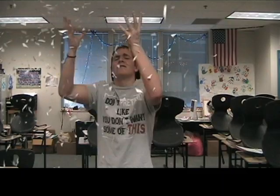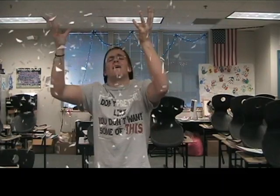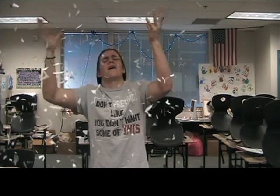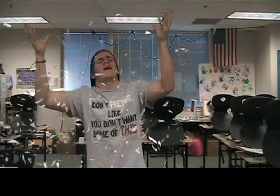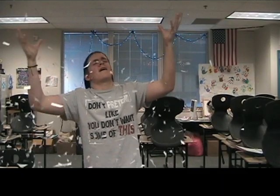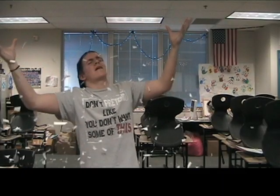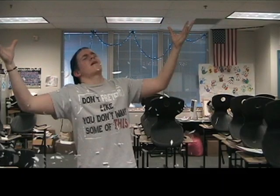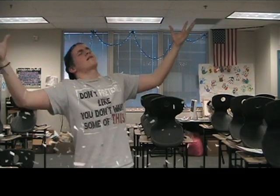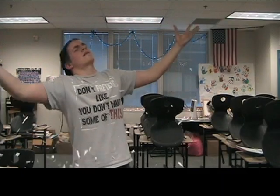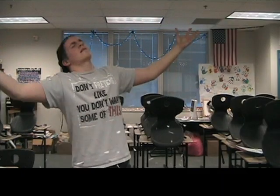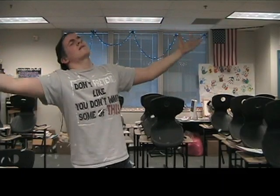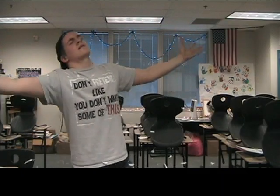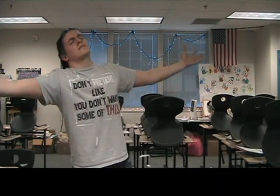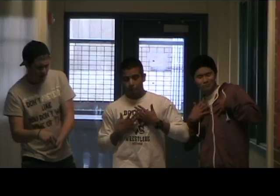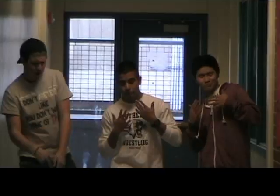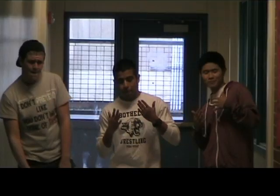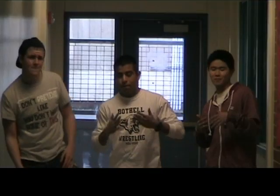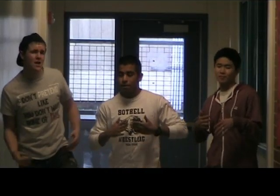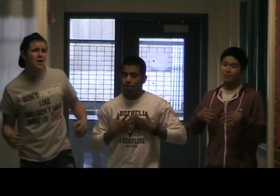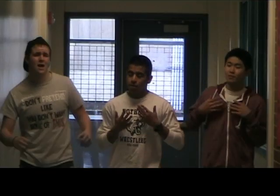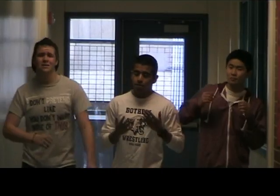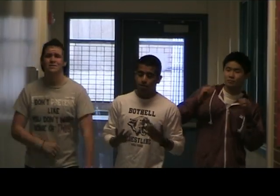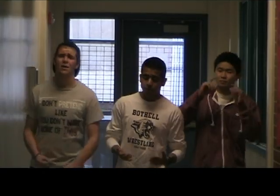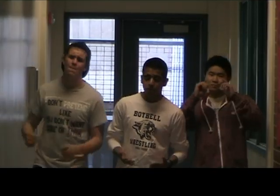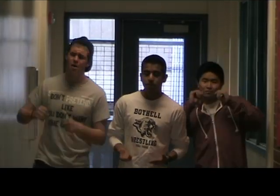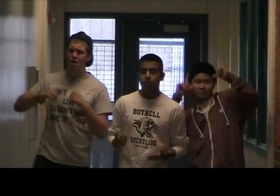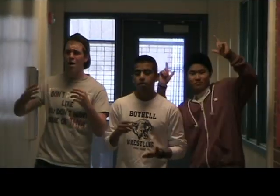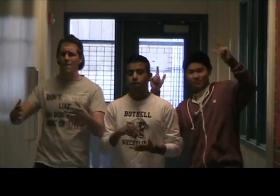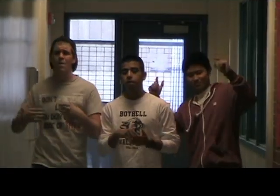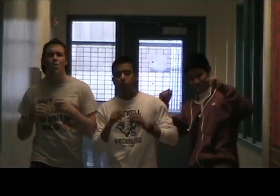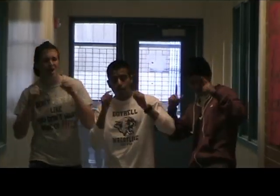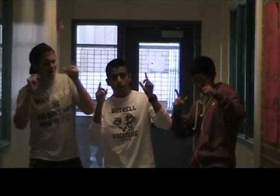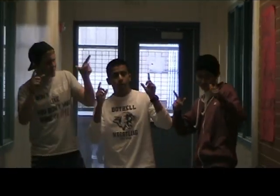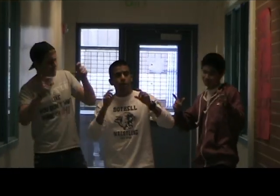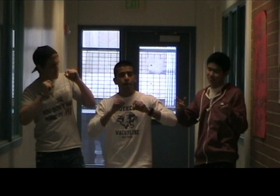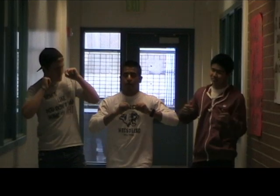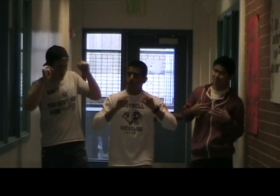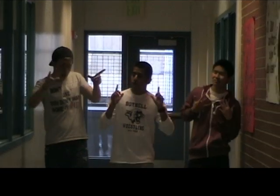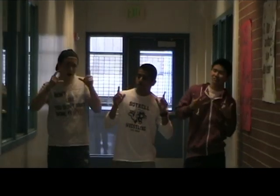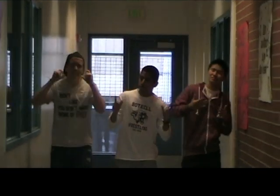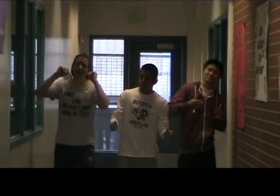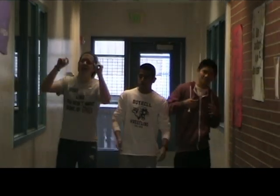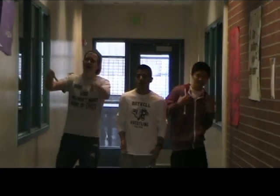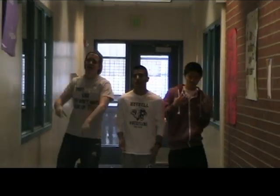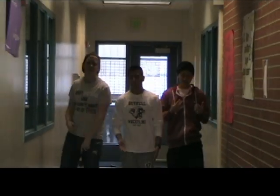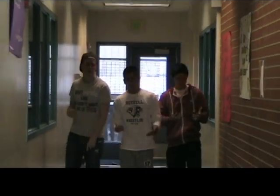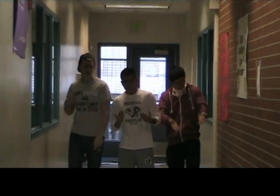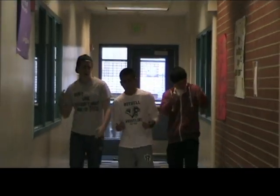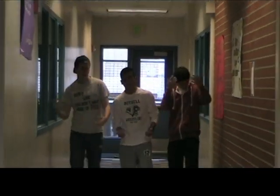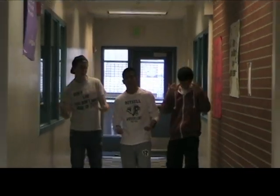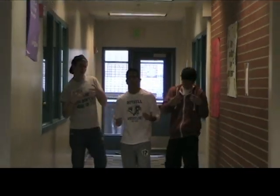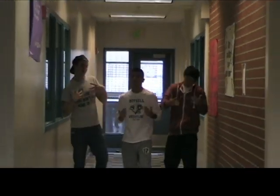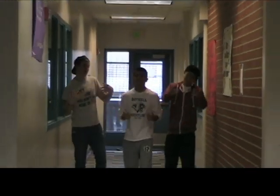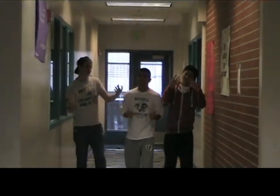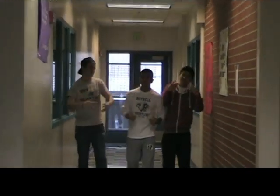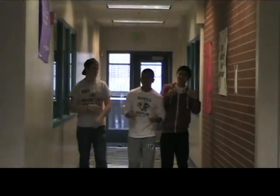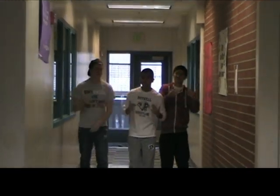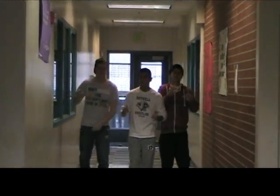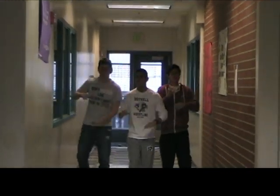with me. Shake it up, shake up the happiness, wake it up, wake up the happiness, come on y